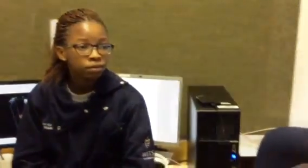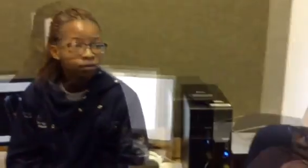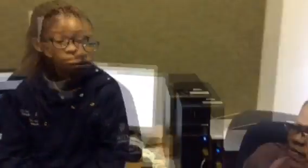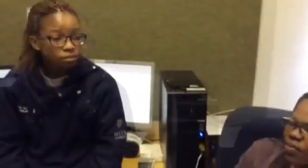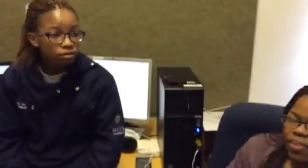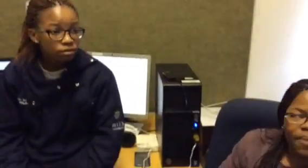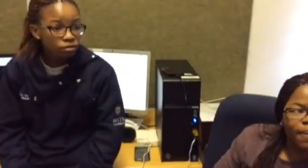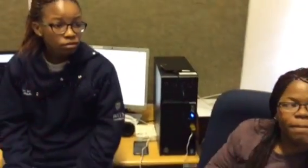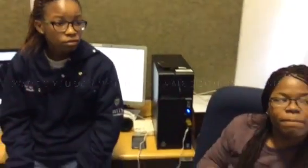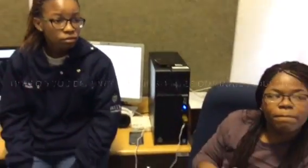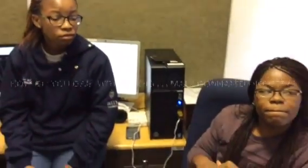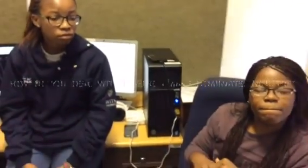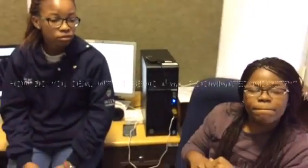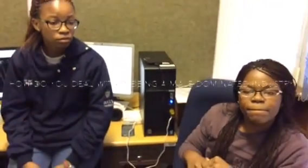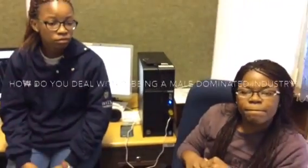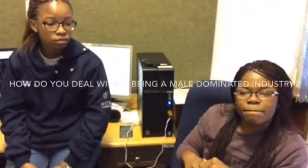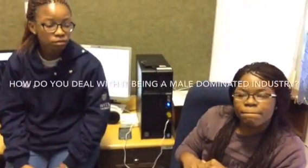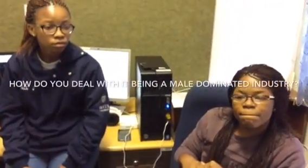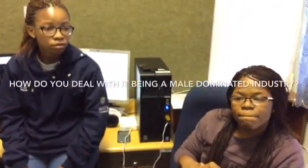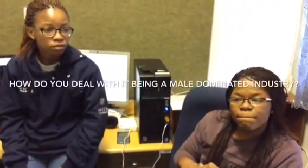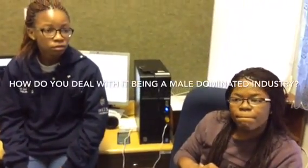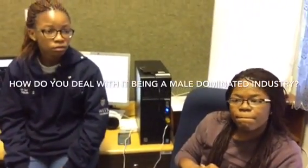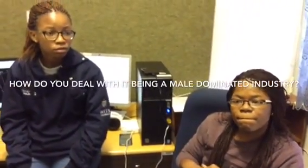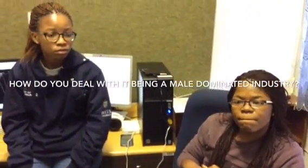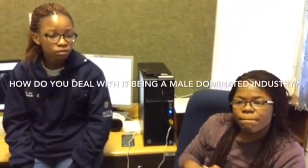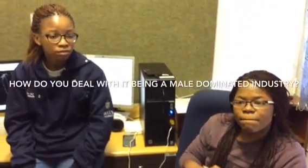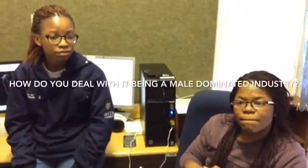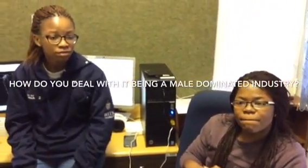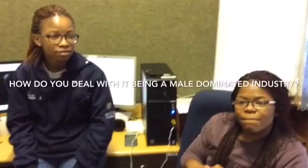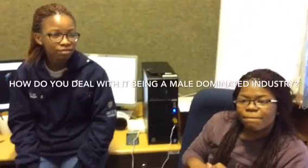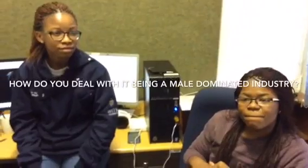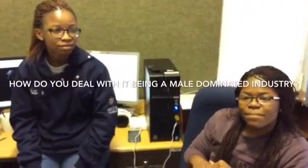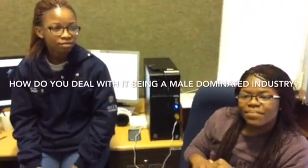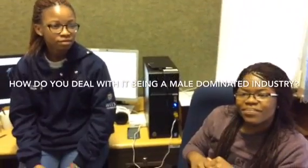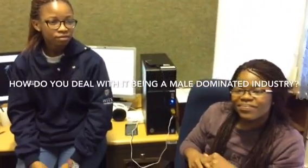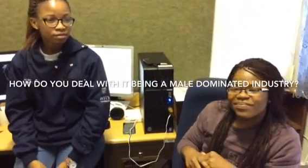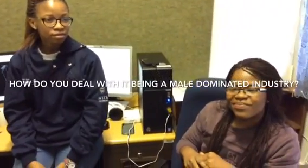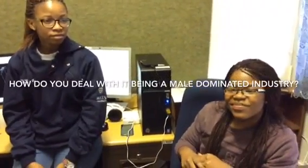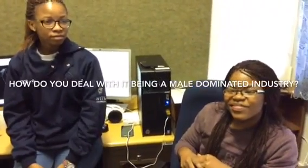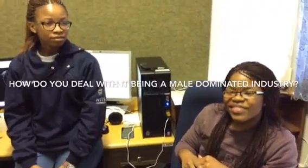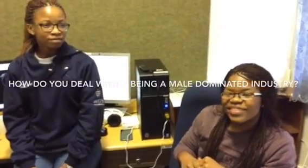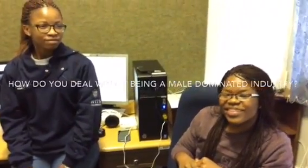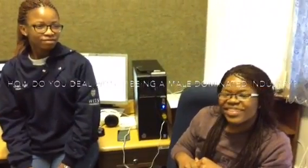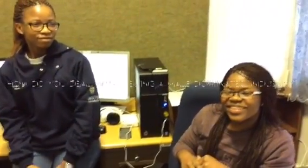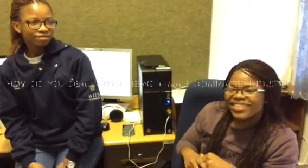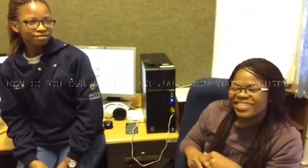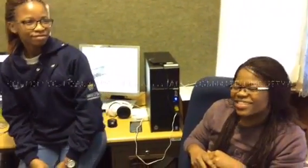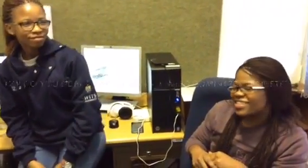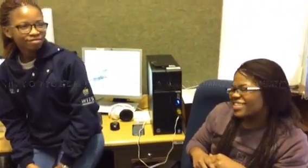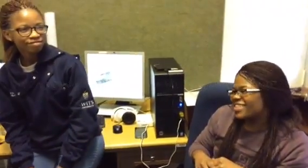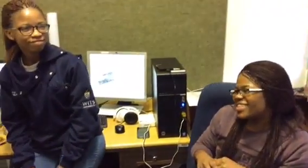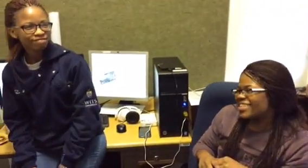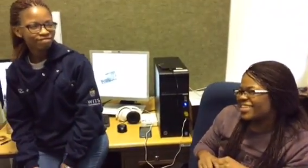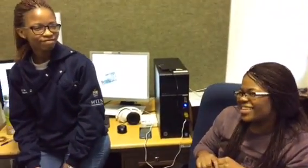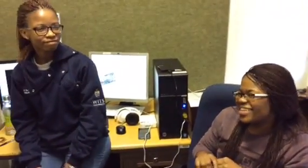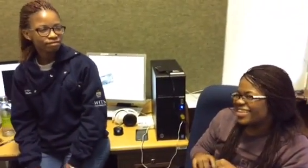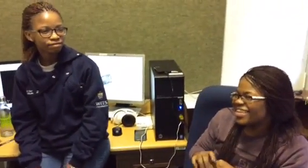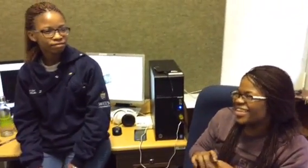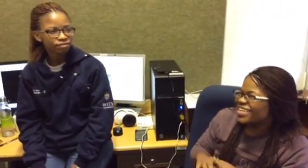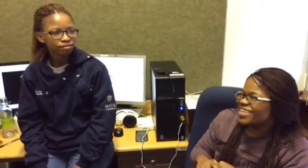very good more for being on the mind like doesn't it freak you out being like the only chick and there's going to be like a bajillion other men because geoscience in